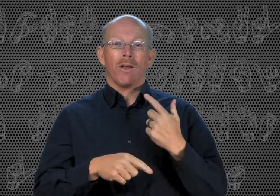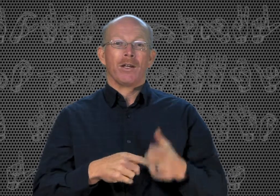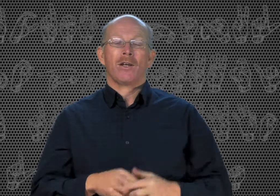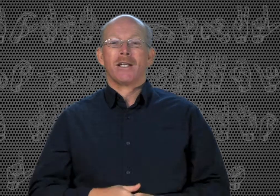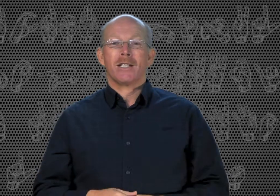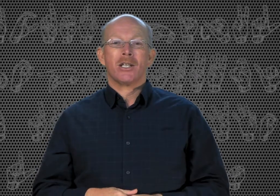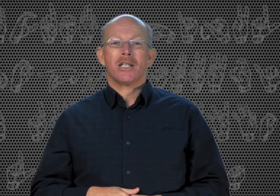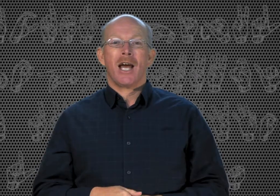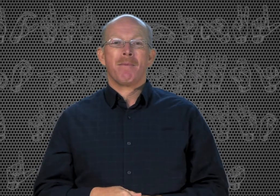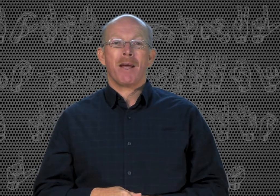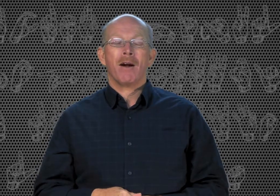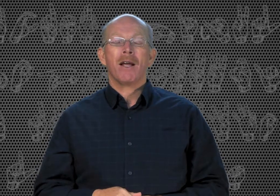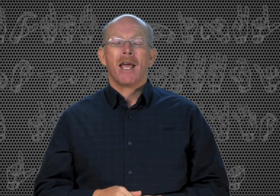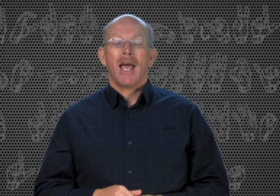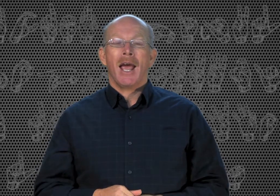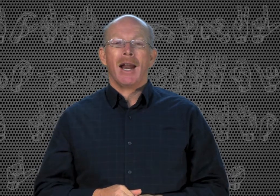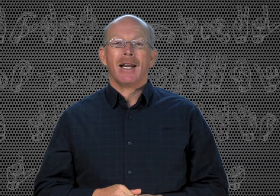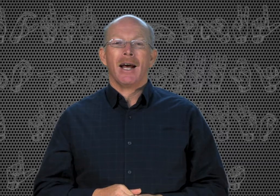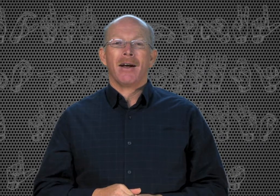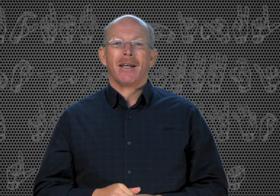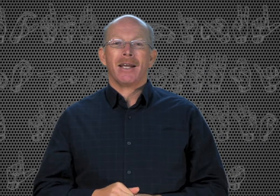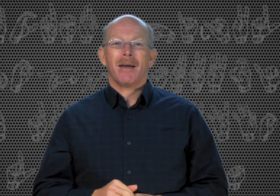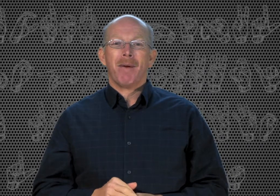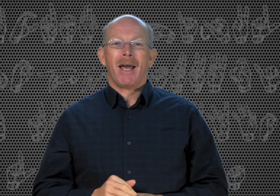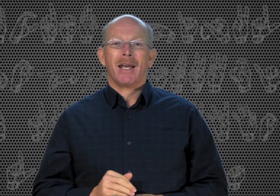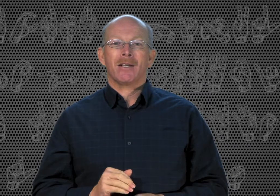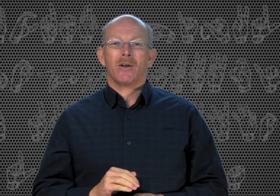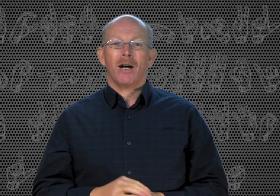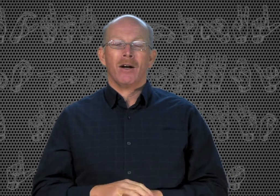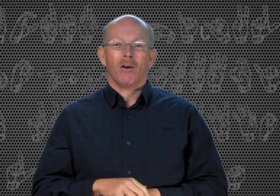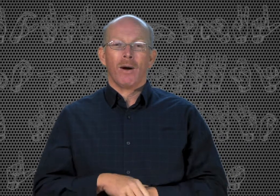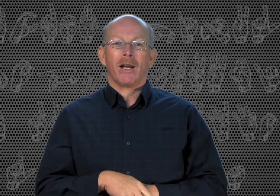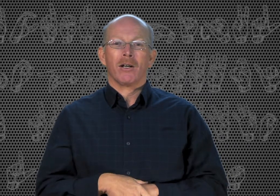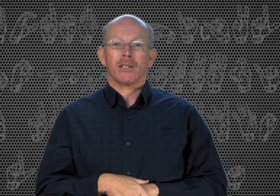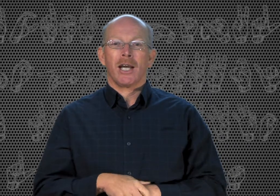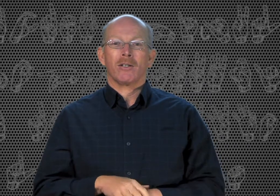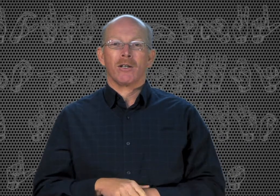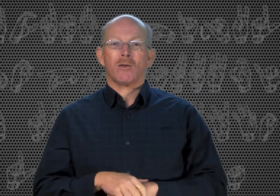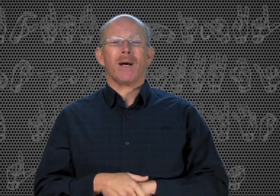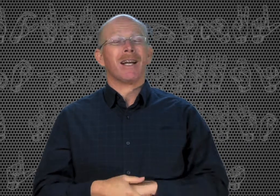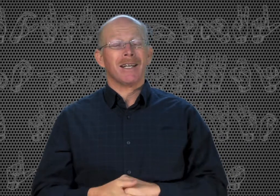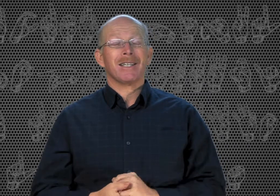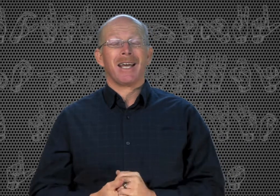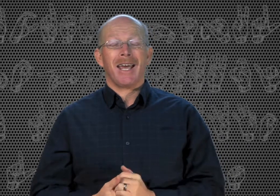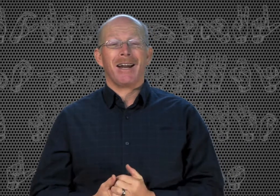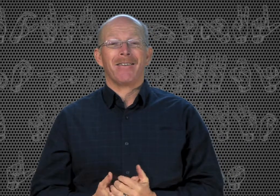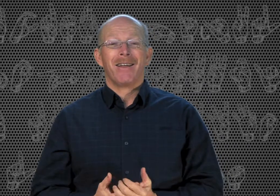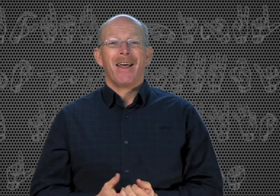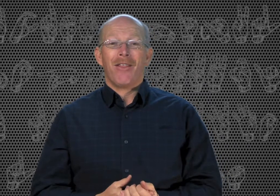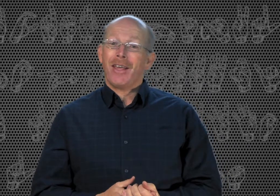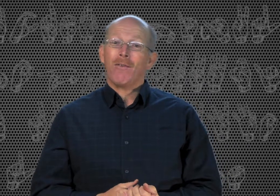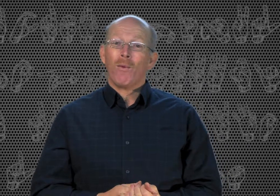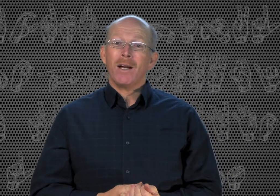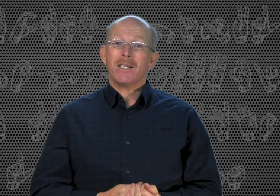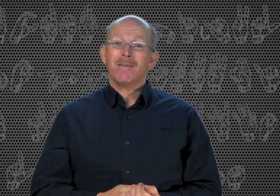the transition time here and get back into a regular schedule as quickly as I can. Thank you for watching. you're